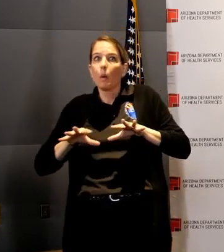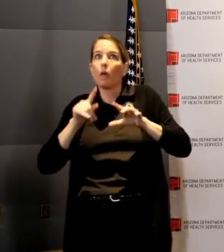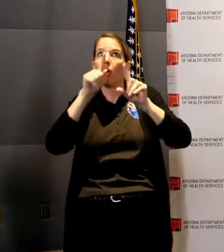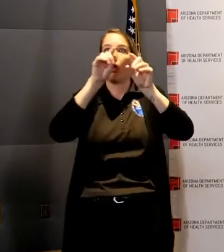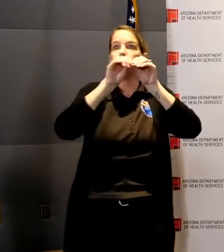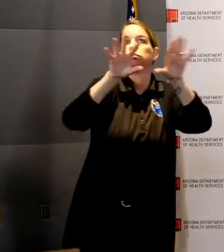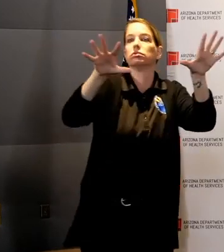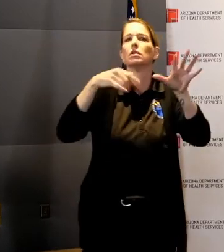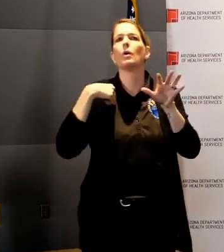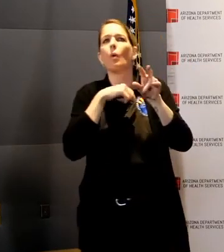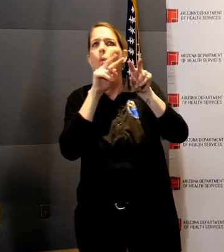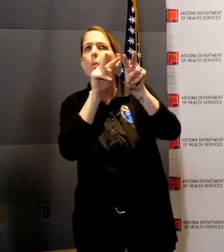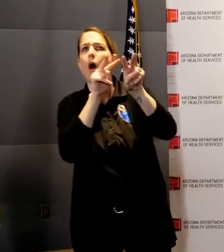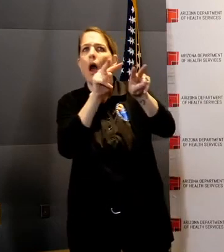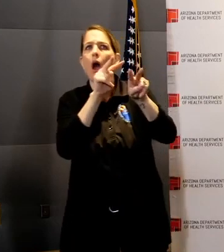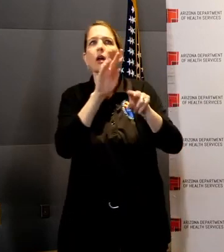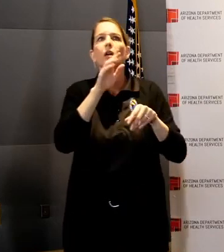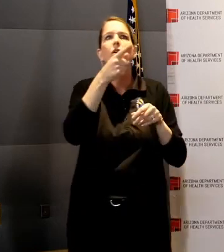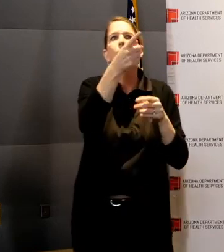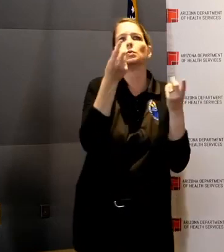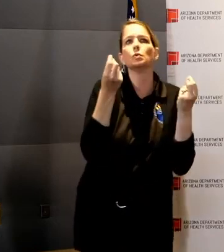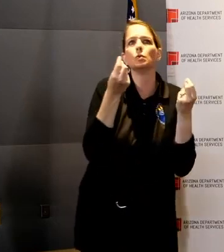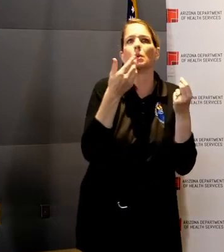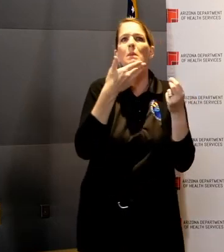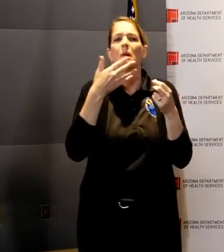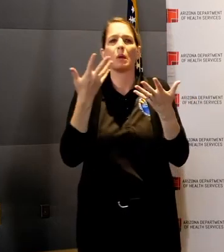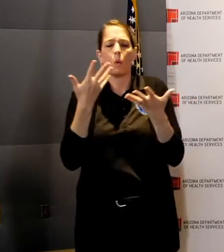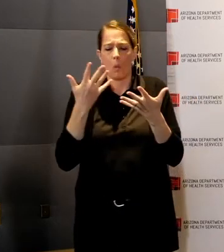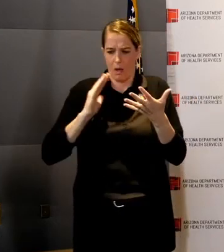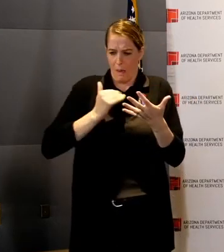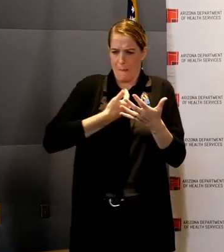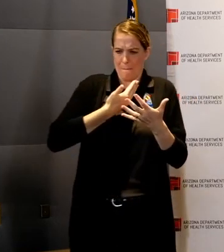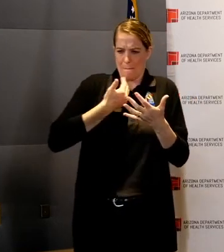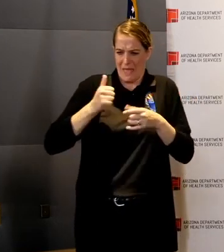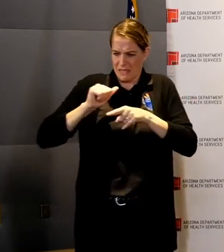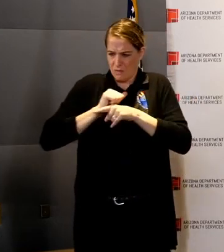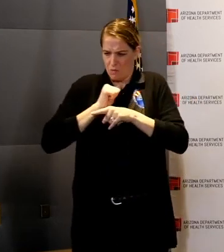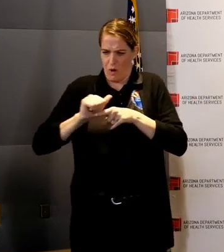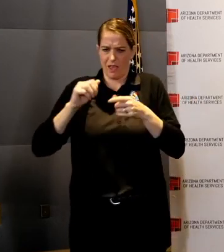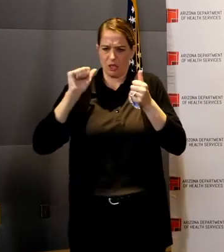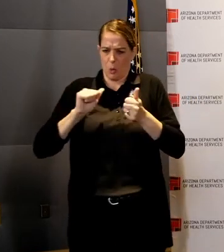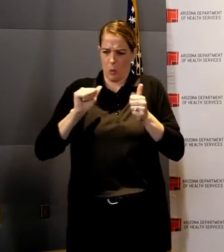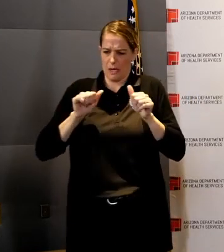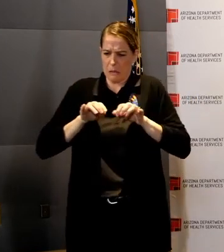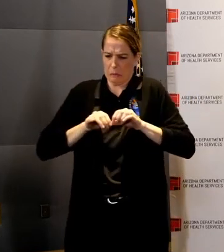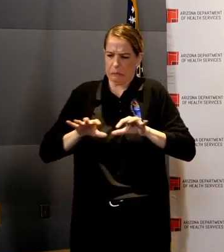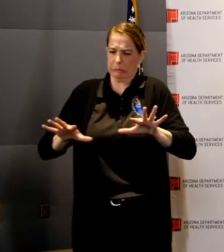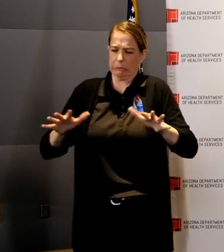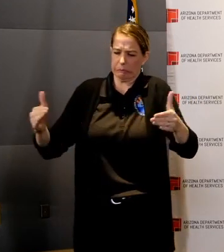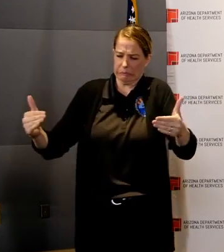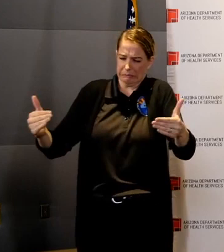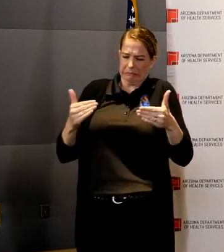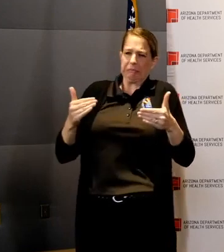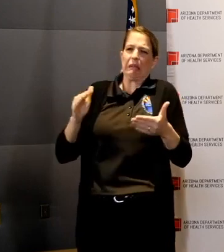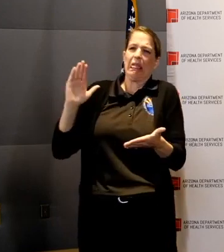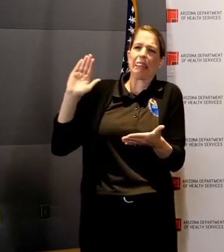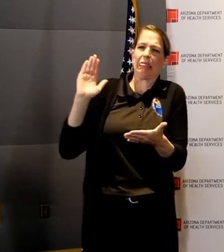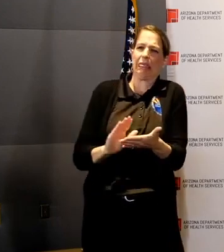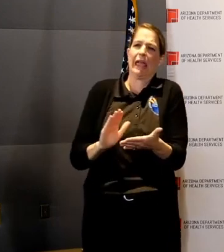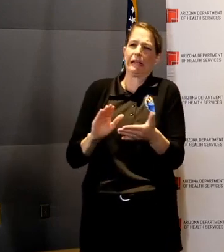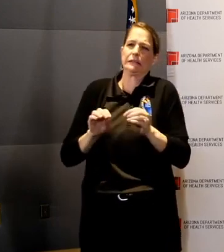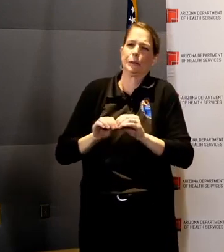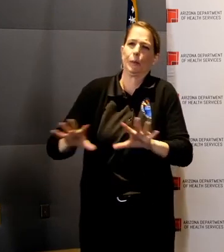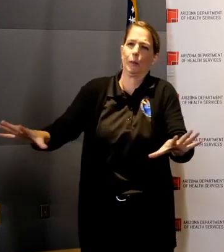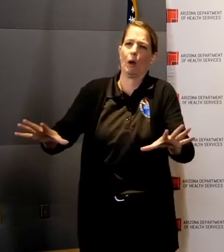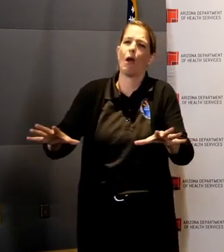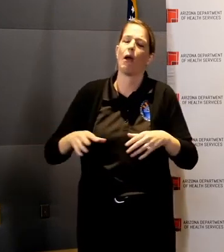and any learning so that we can lower the spread, lessen the consequences. And we've done the same thing with this